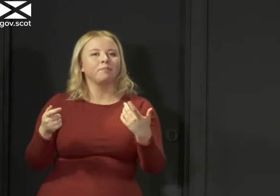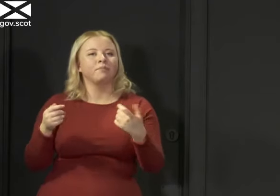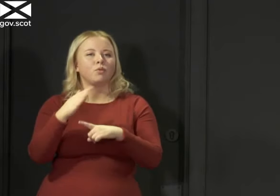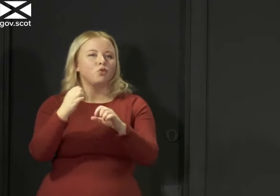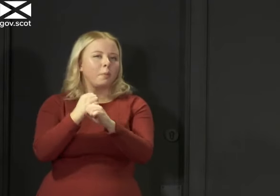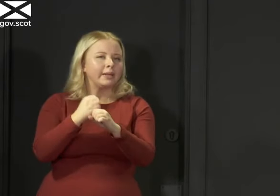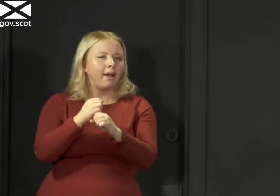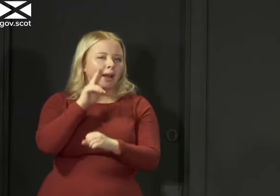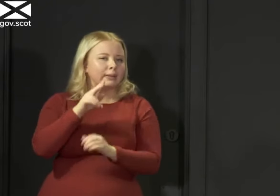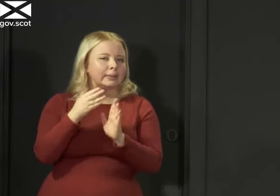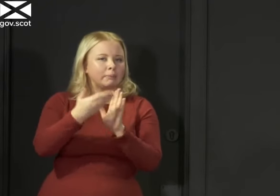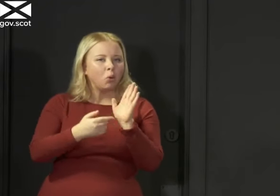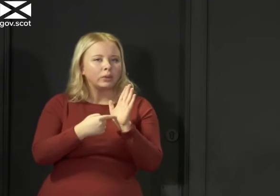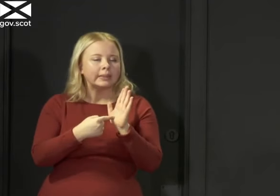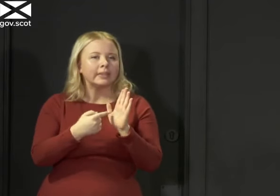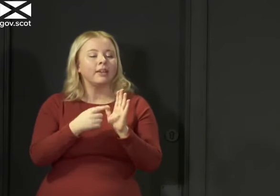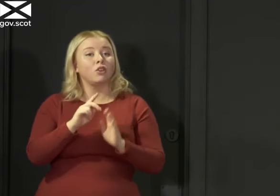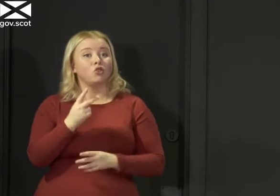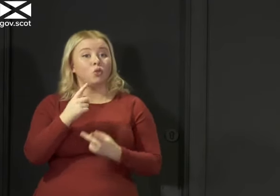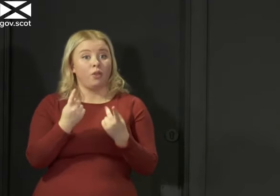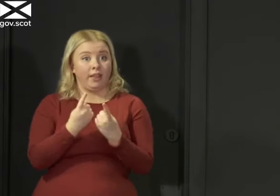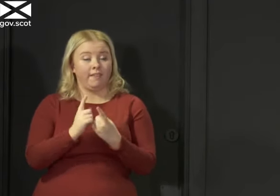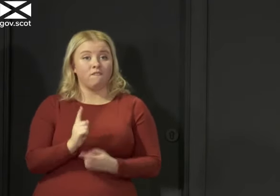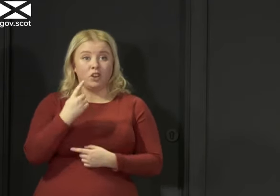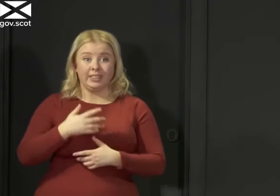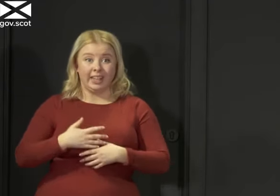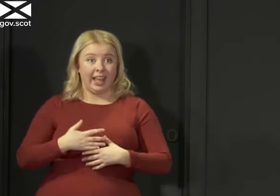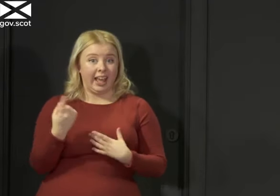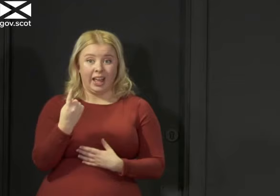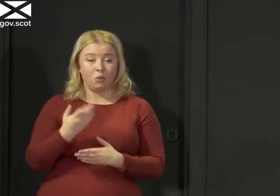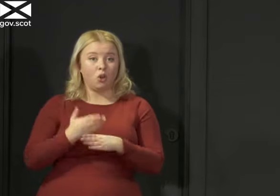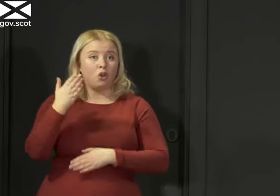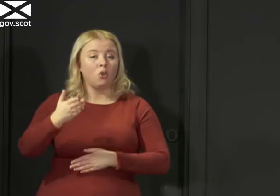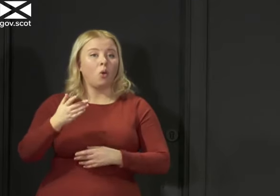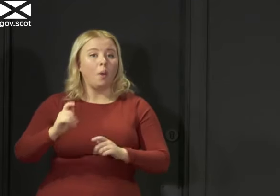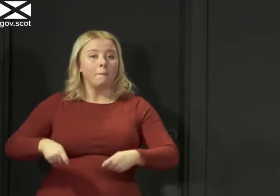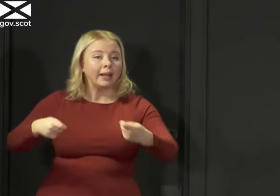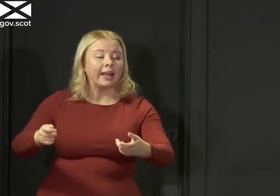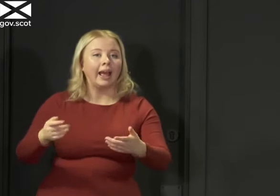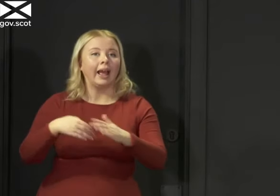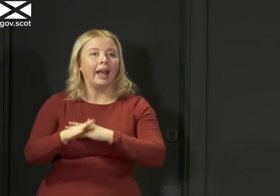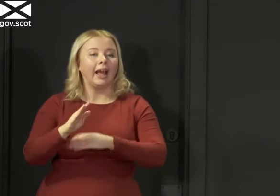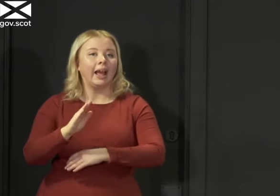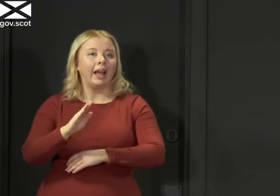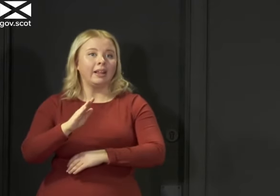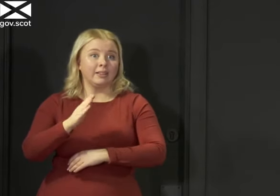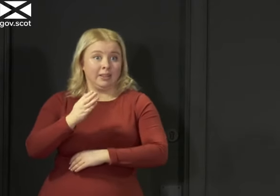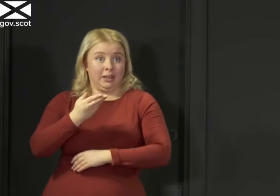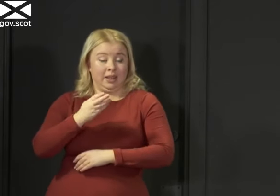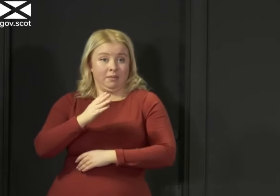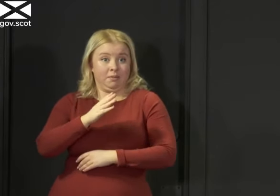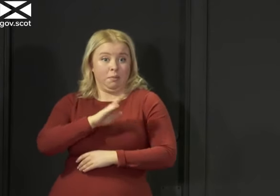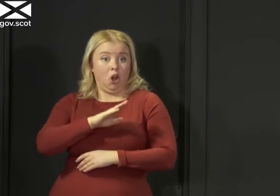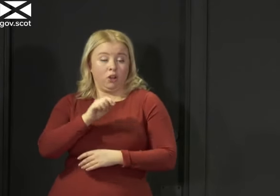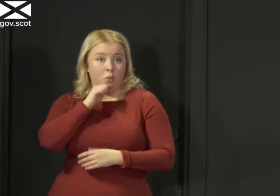I'd say two things related firstly anybody that goes to a picnic in the park right now will be breaking the law